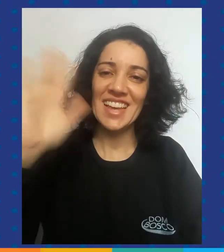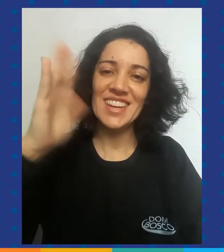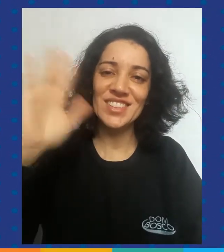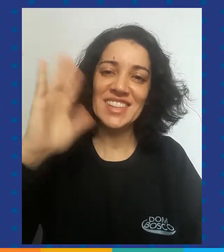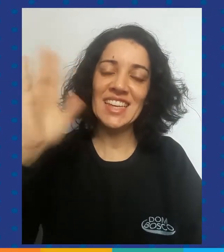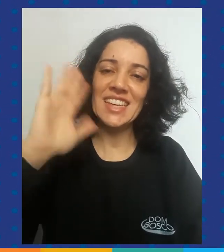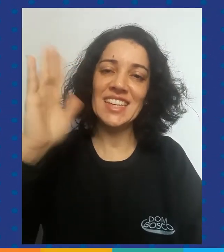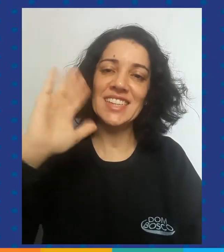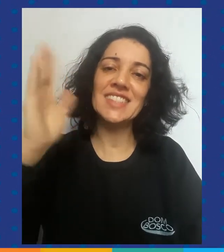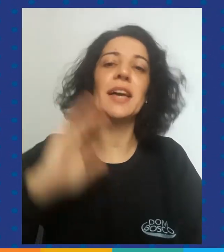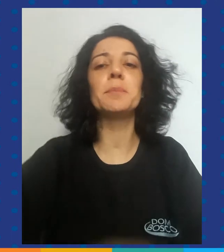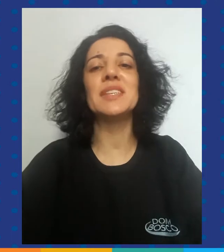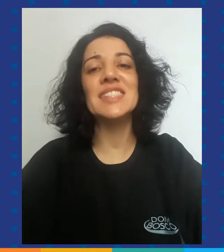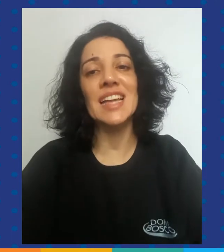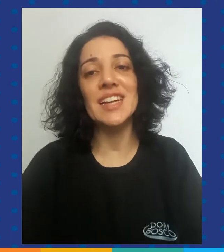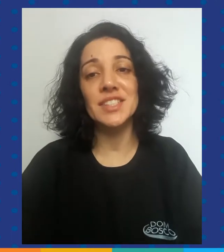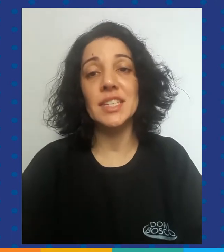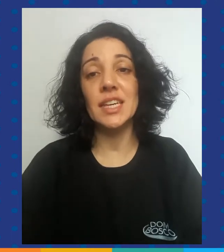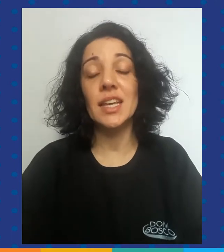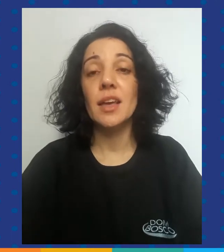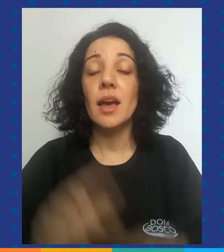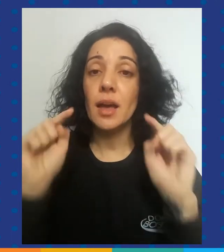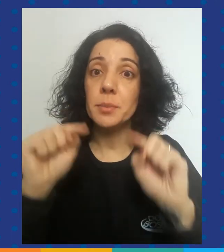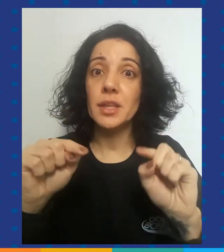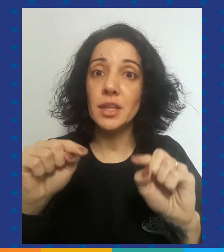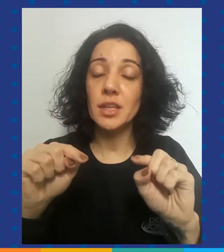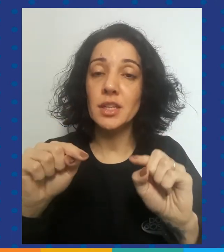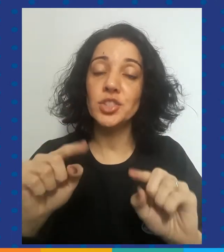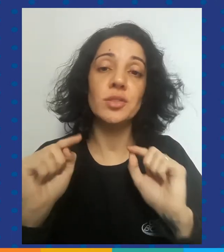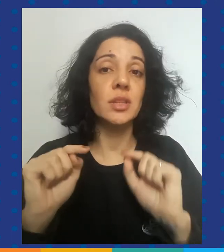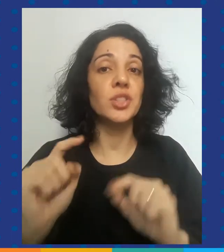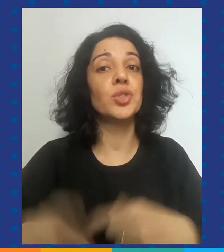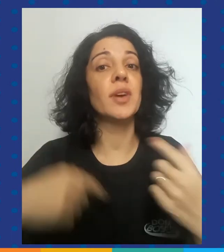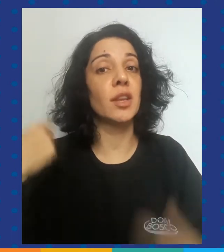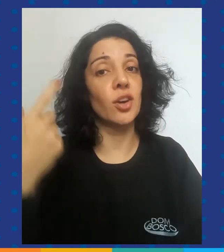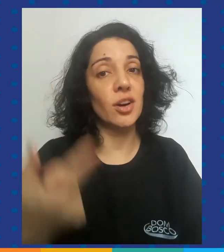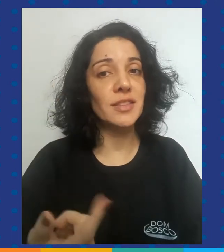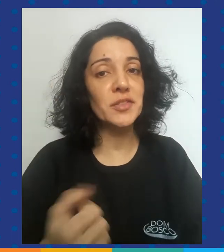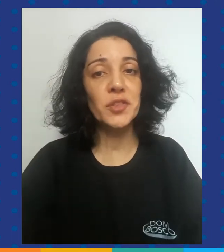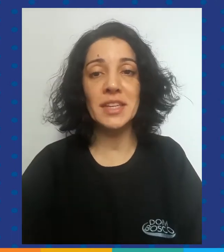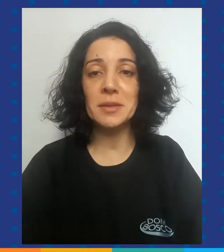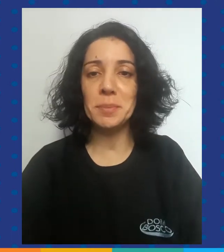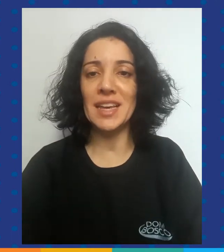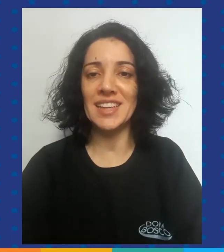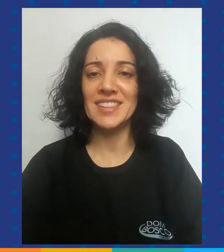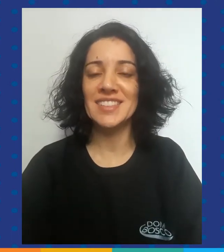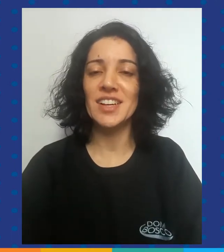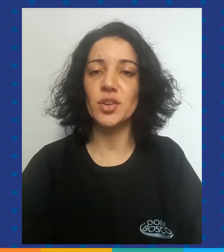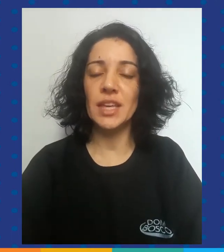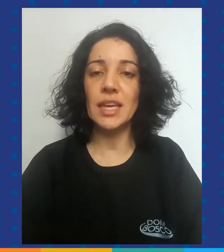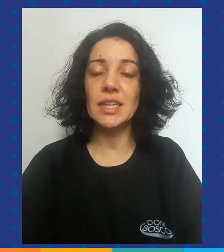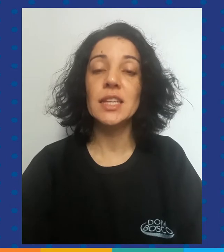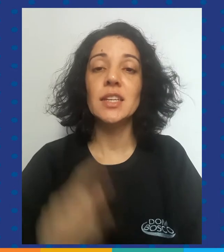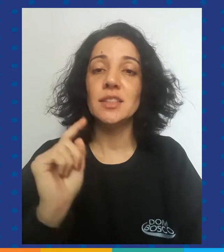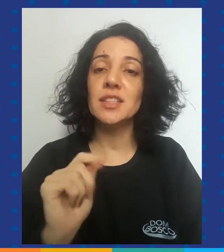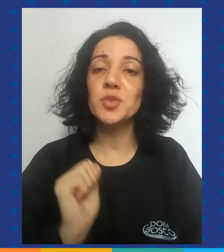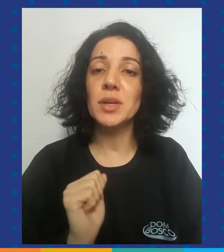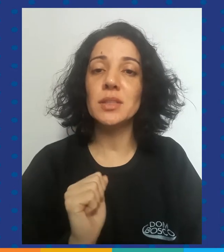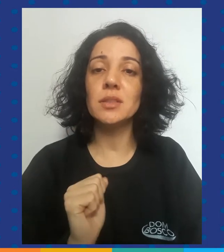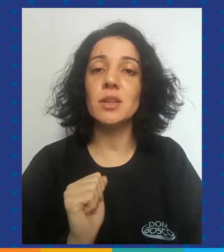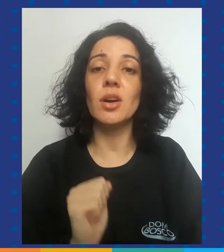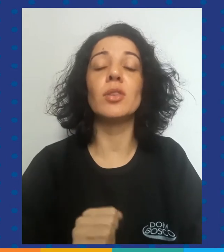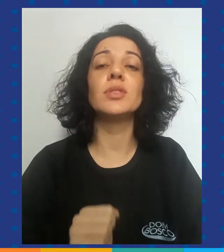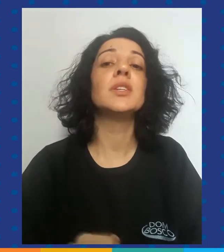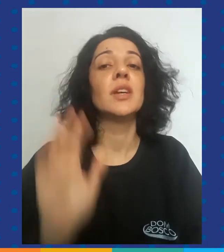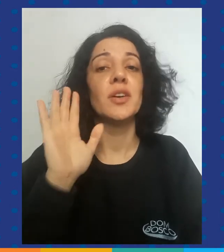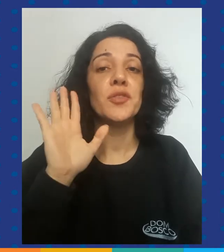Hello kids, I'm Miss Tati. I'm here to teach you another finger play, okay? This